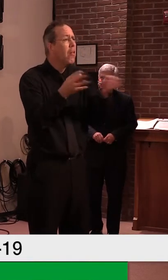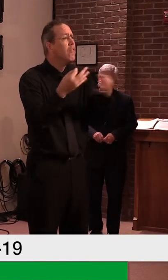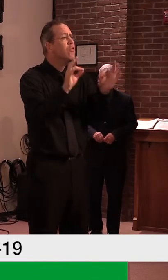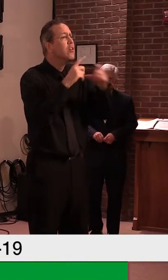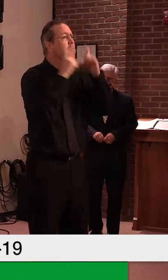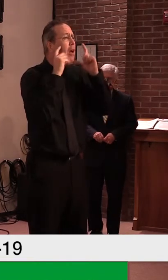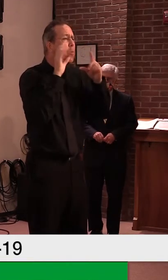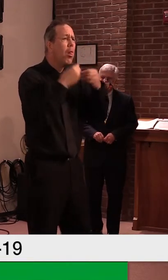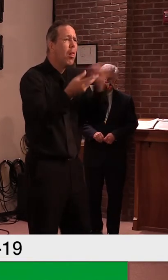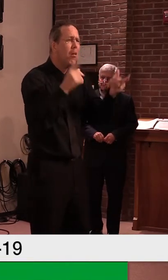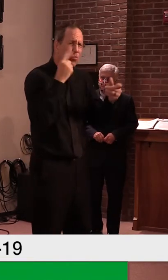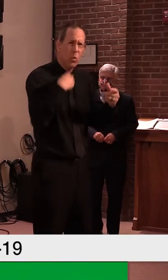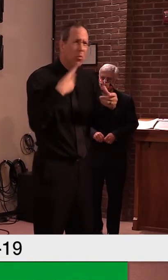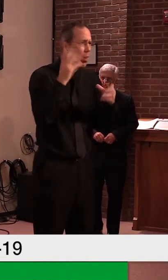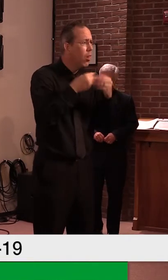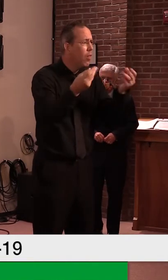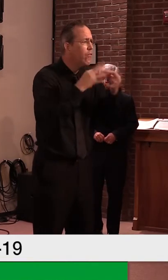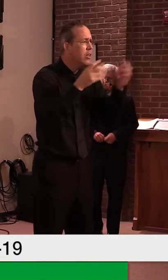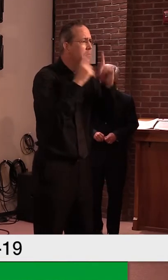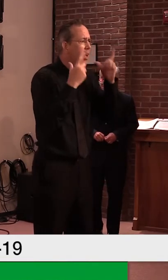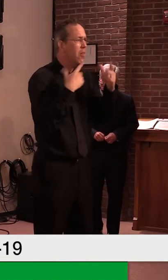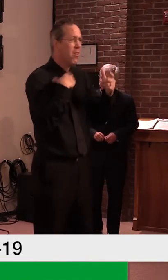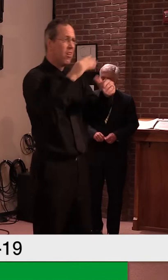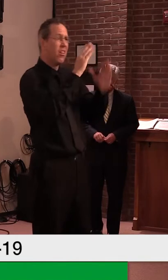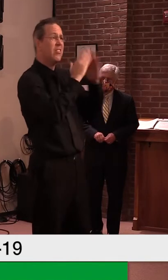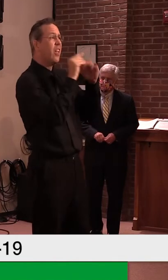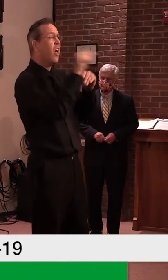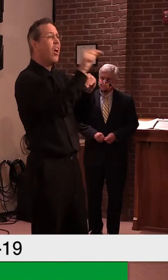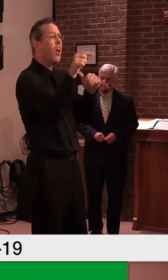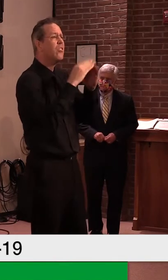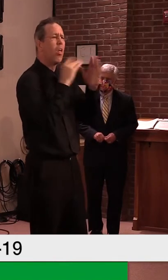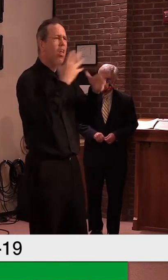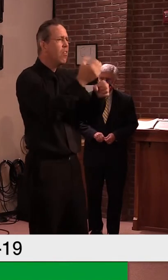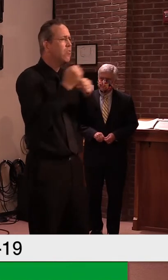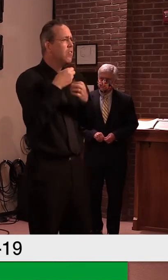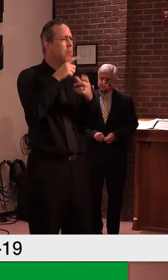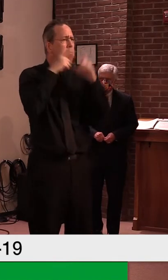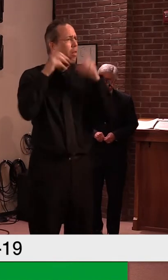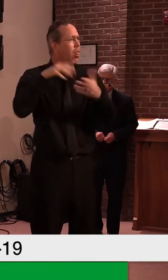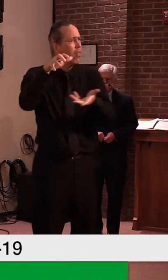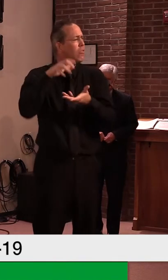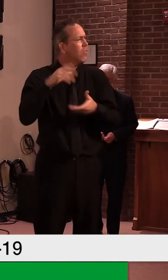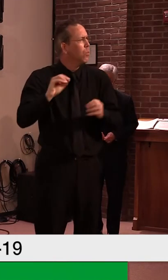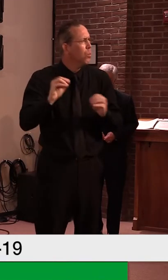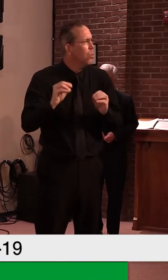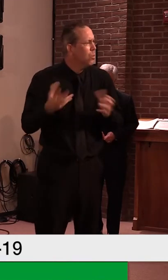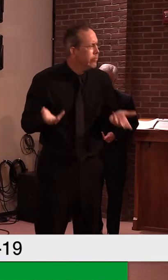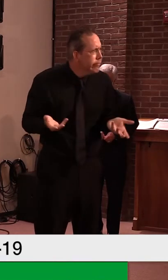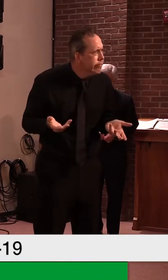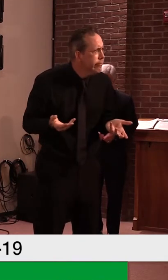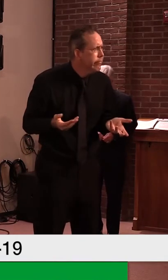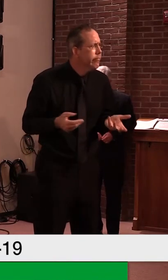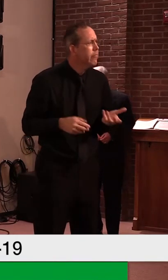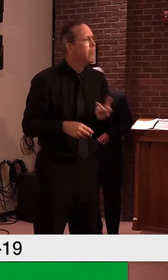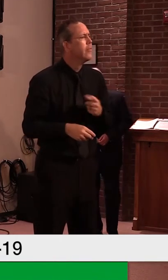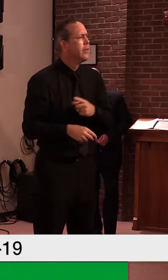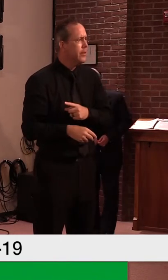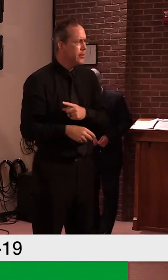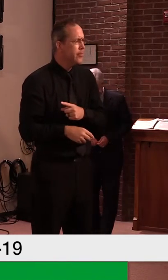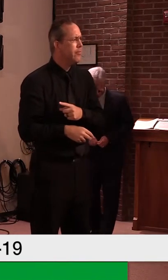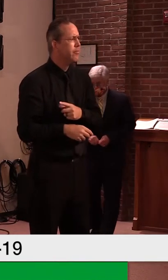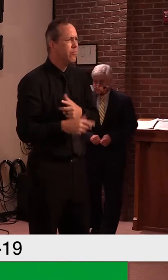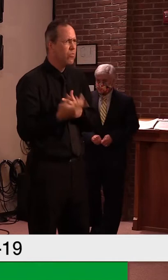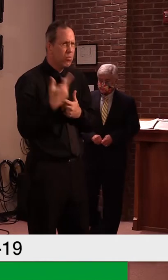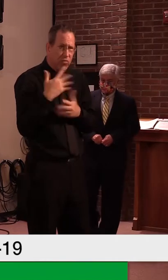so they can distribute them to their people? I know there were 200,000, uh, that were going out, uh, in different ways,